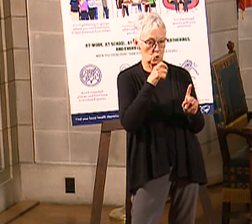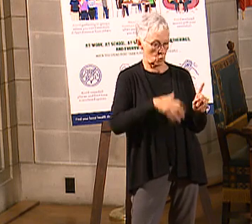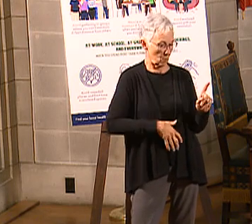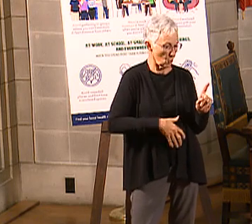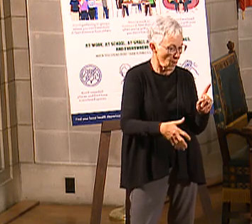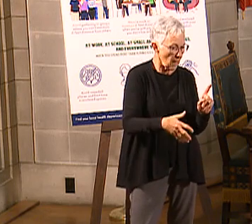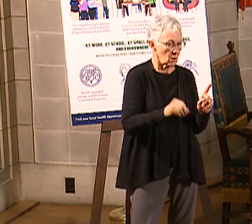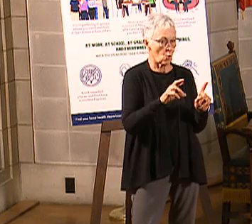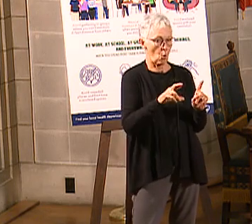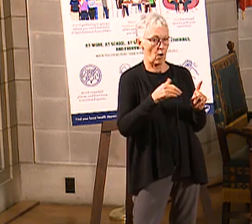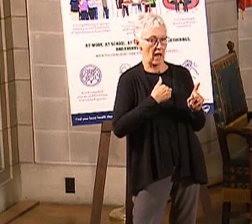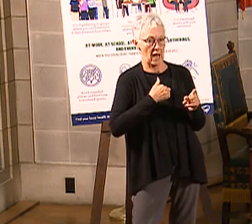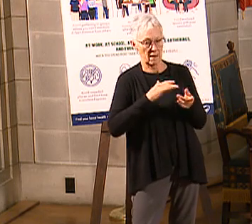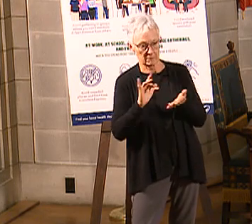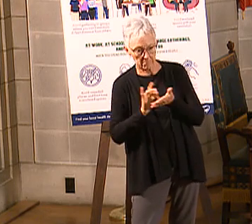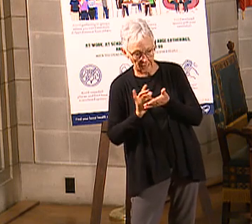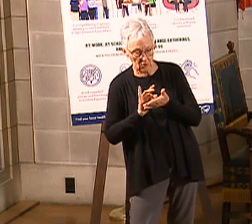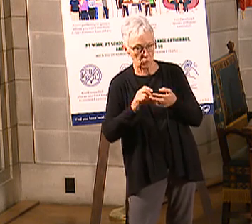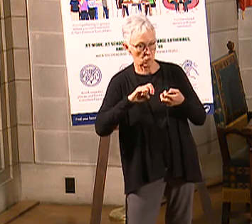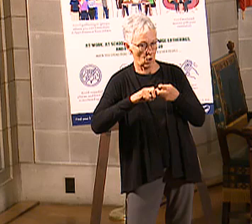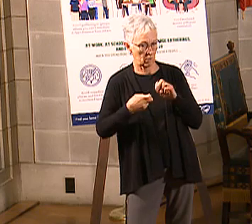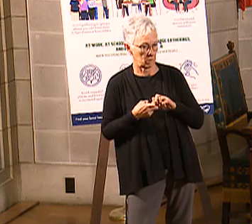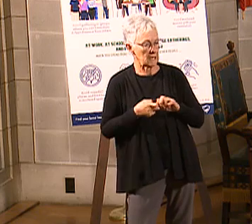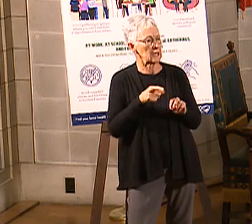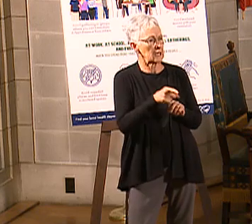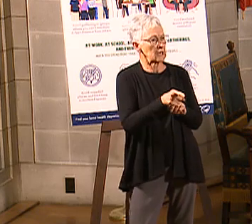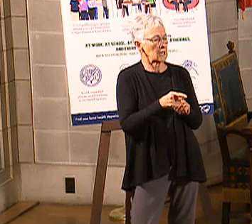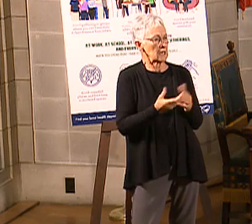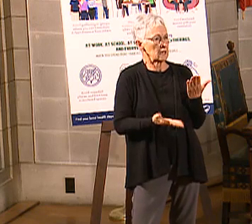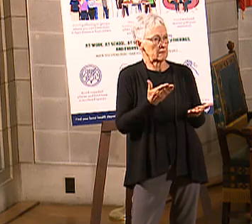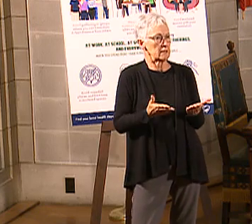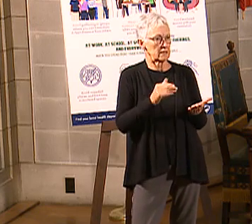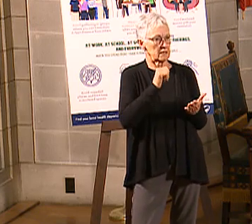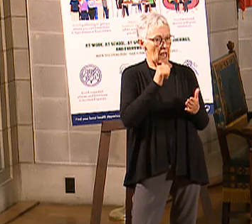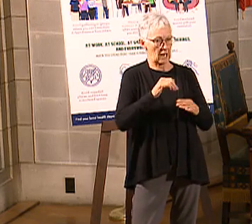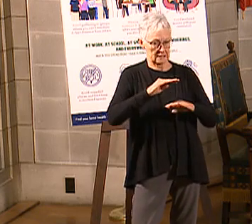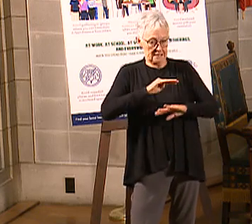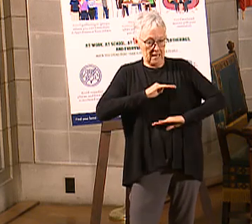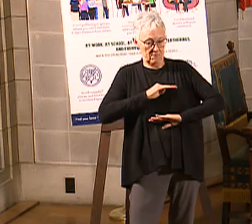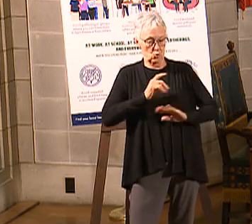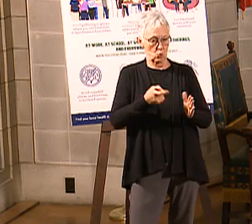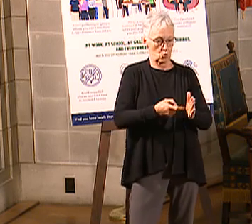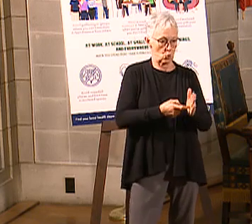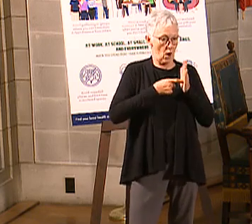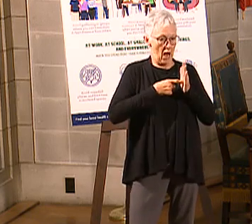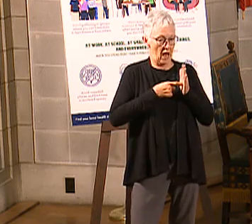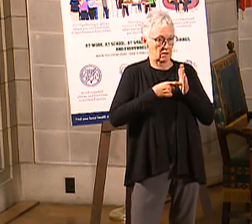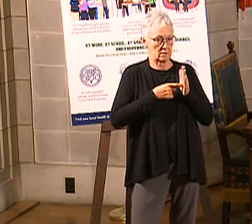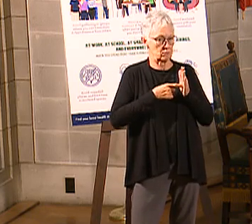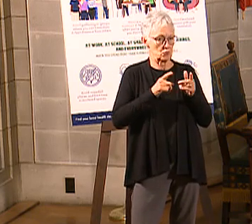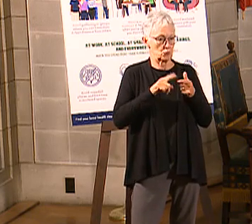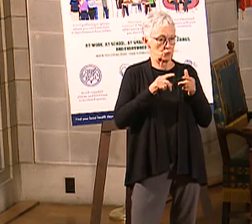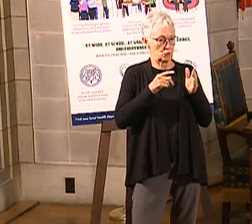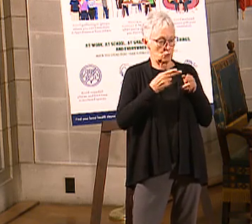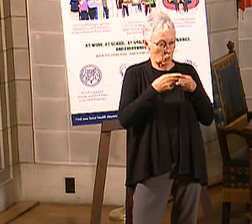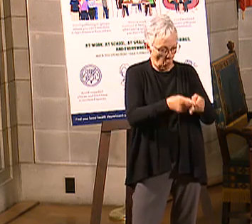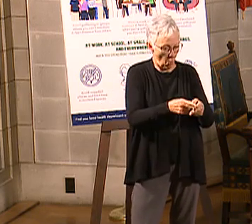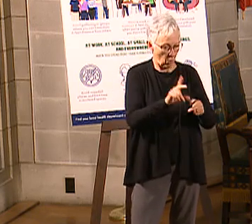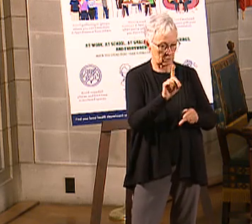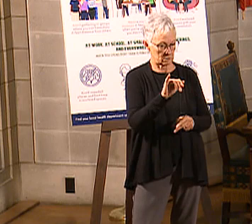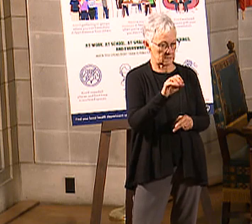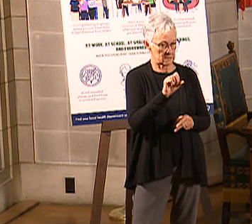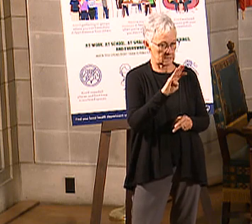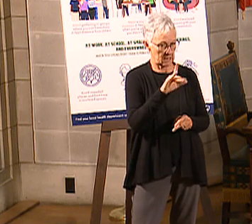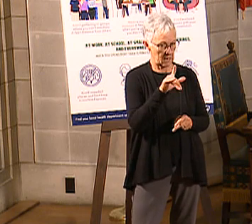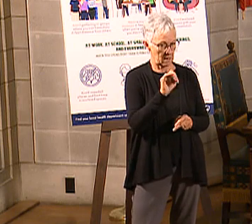who don't quite meet the severity or duration requirements to be declared disabled by Social Security but still need